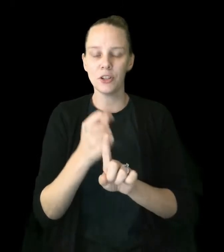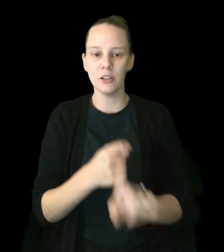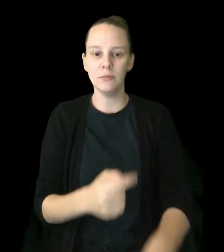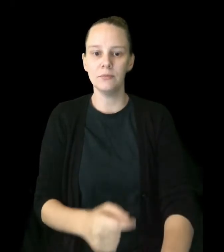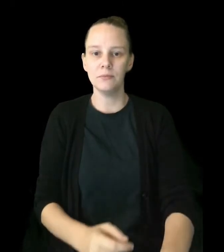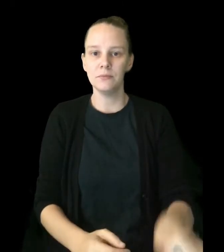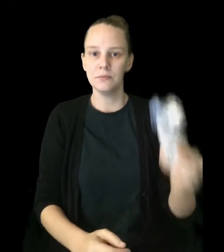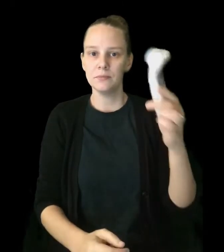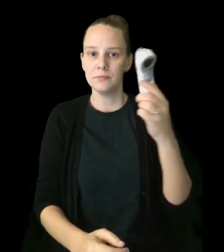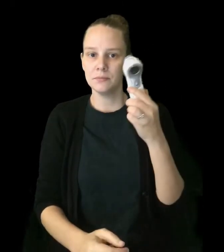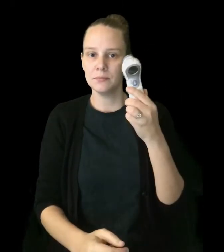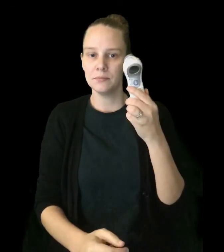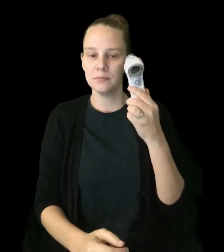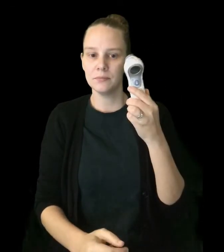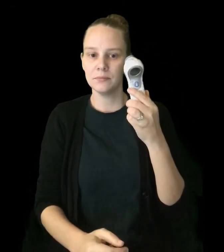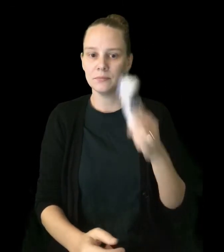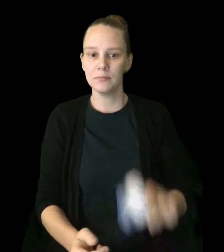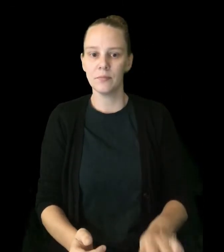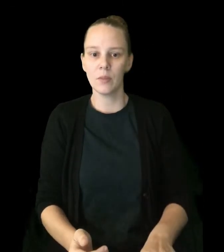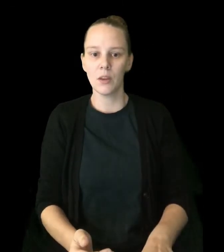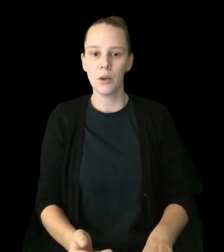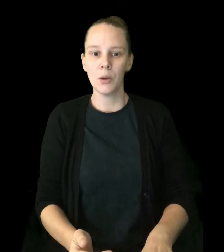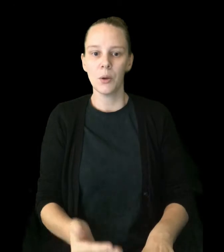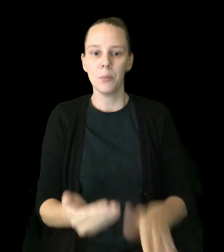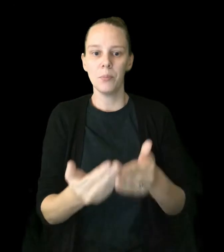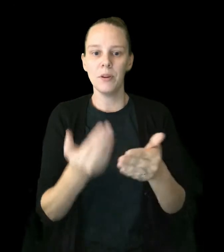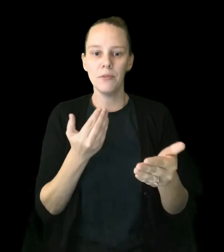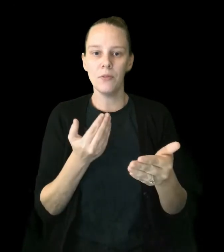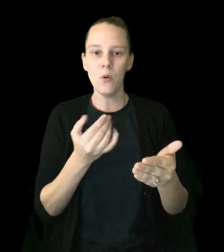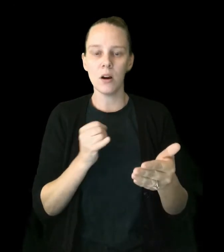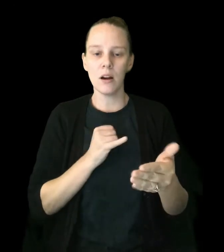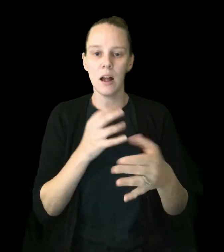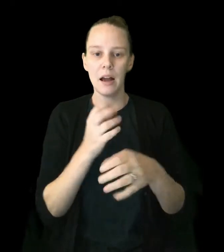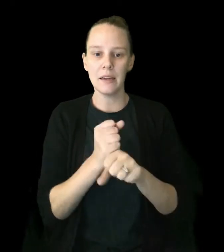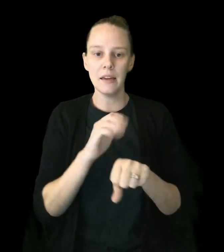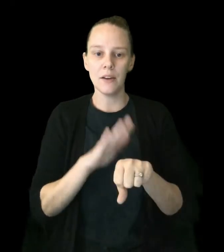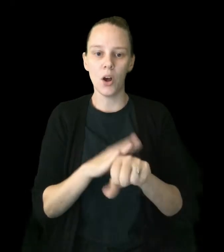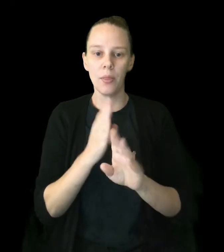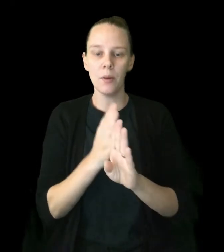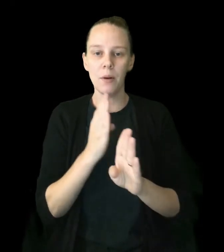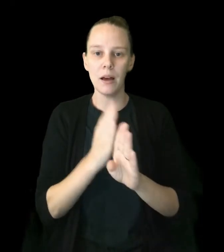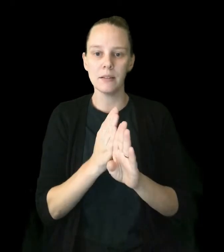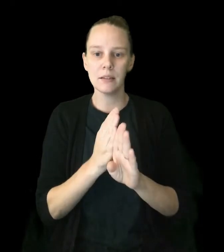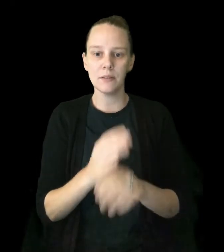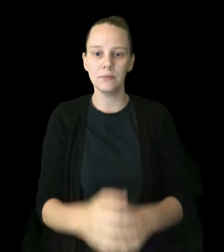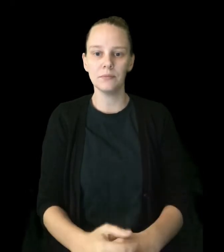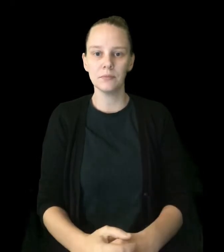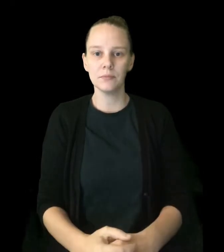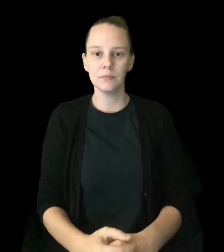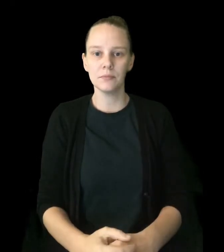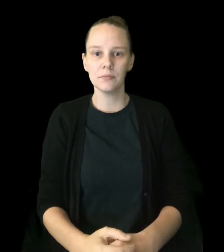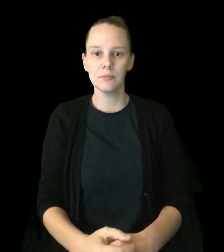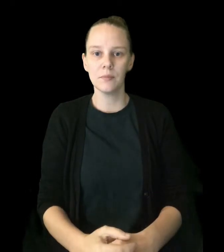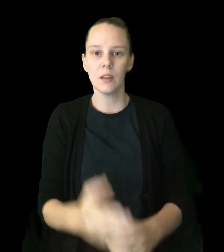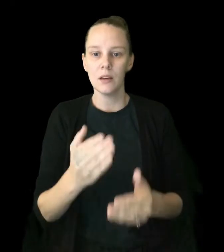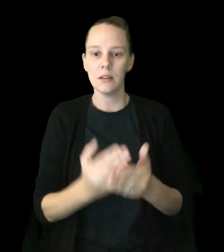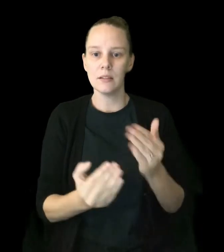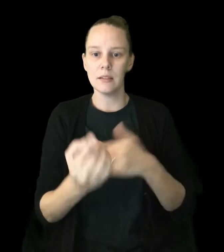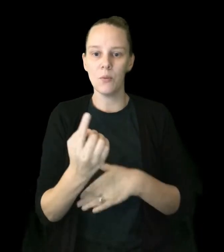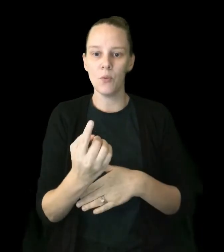before I get on the bus. Someone